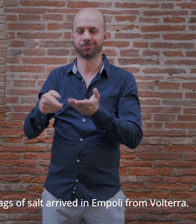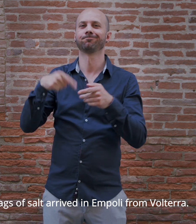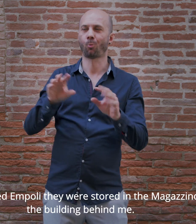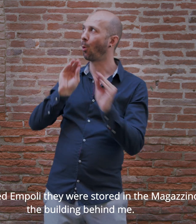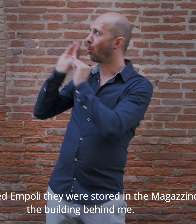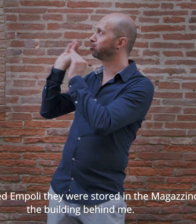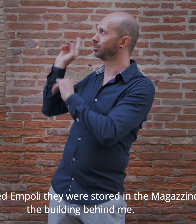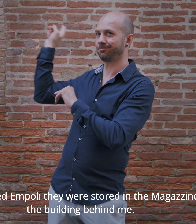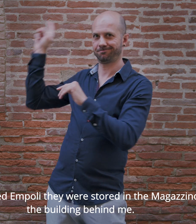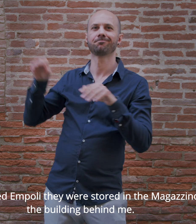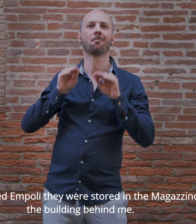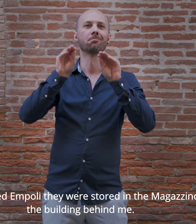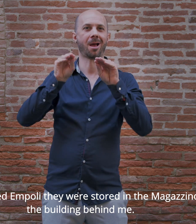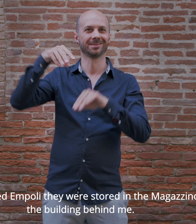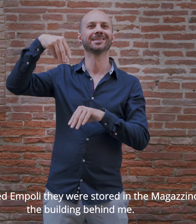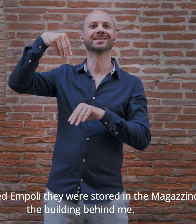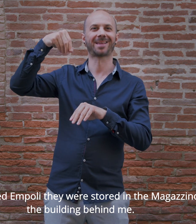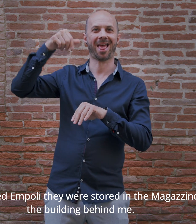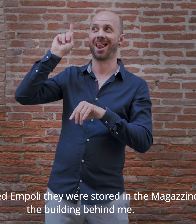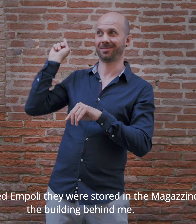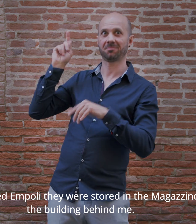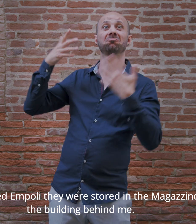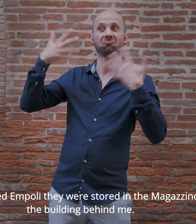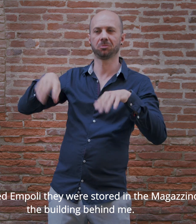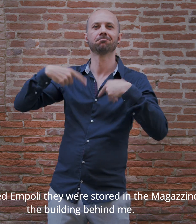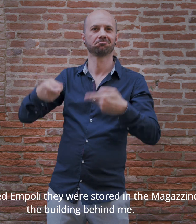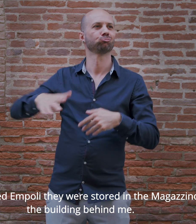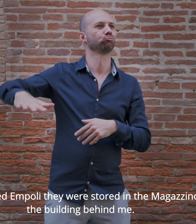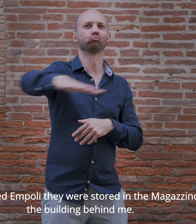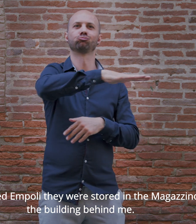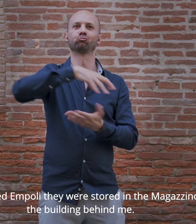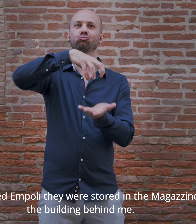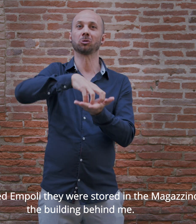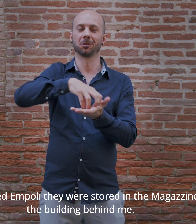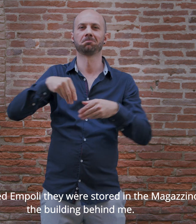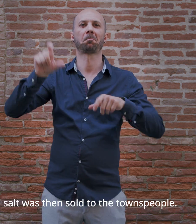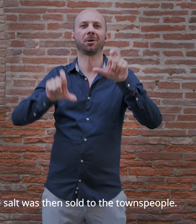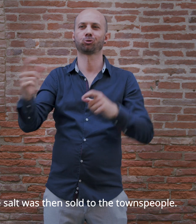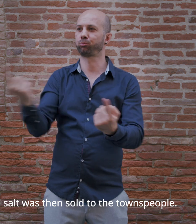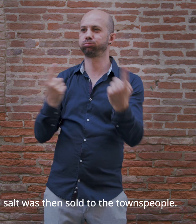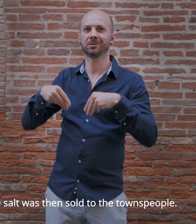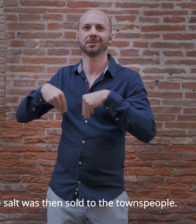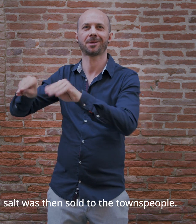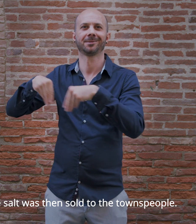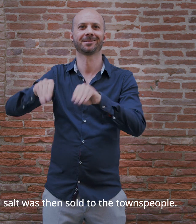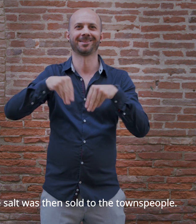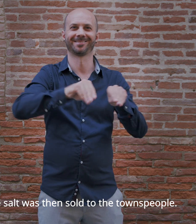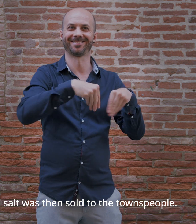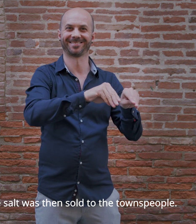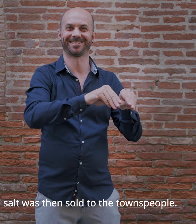When they reached Empoli, they were stored in the Magazzino del Sale, the building behind me. The salt was then sold to